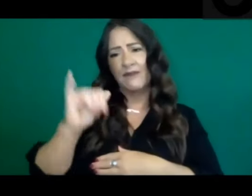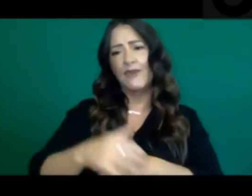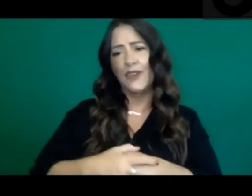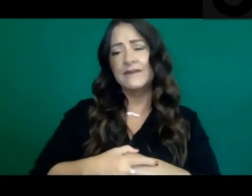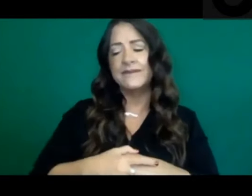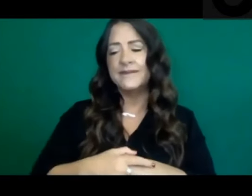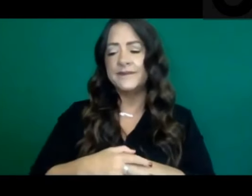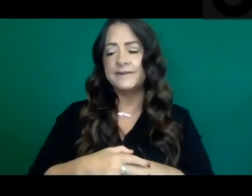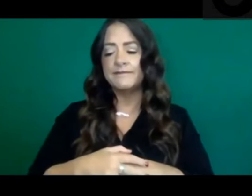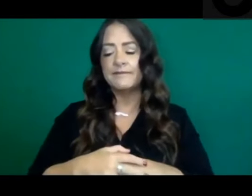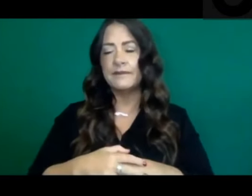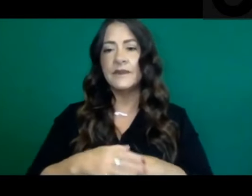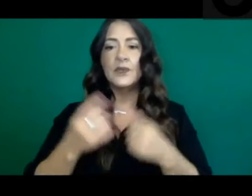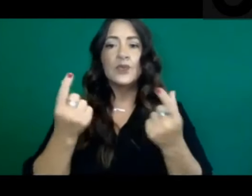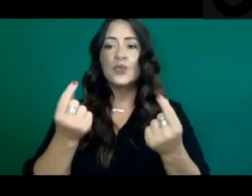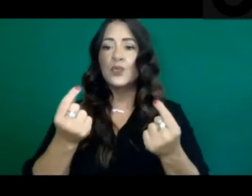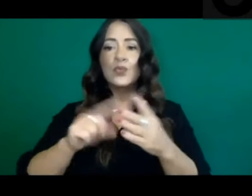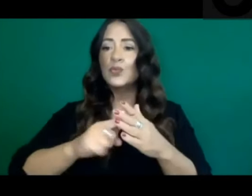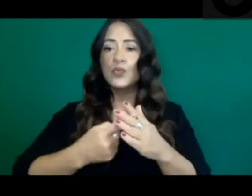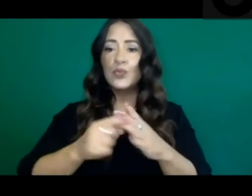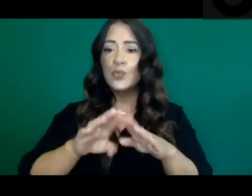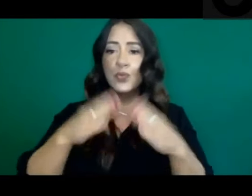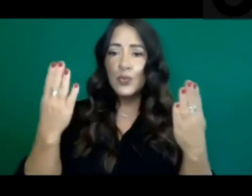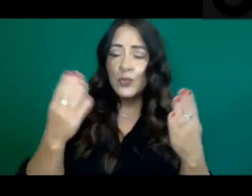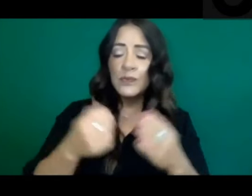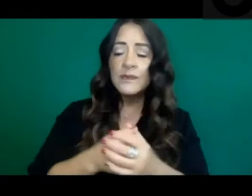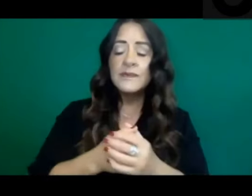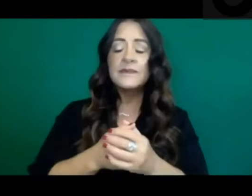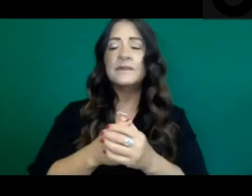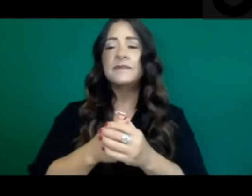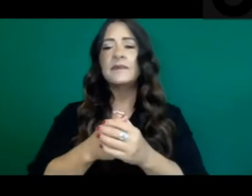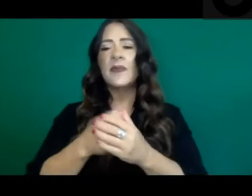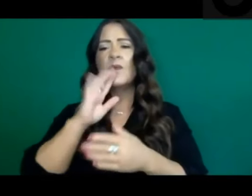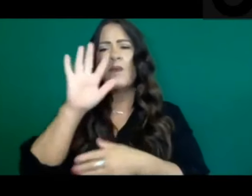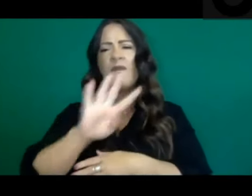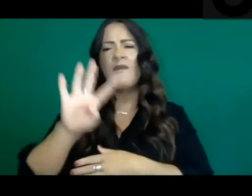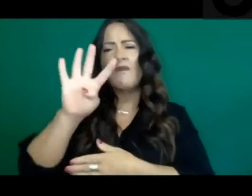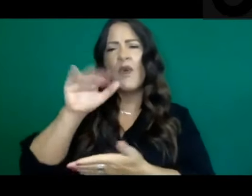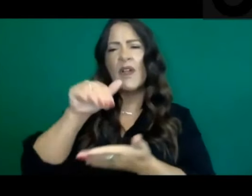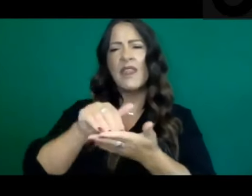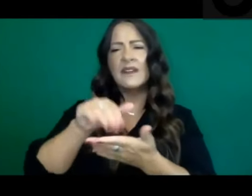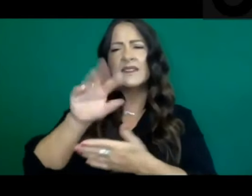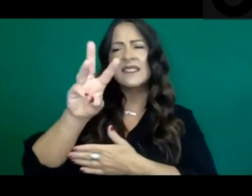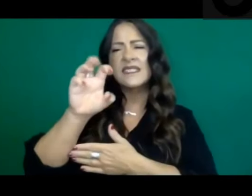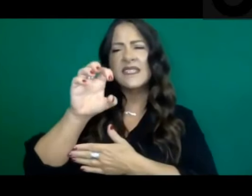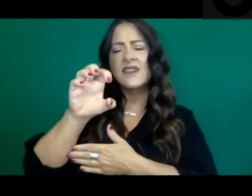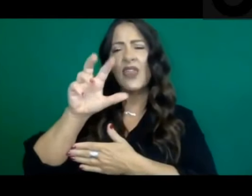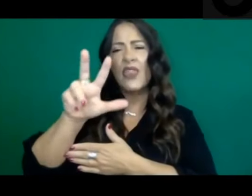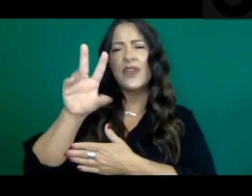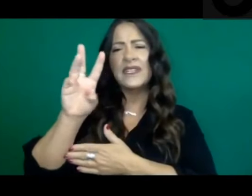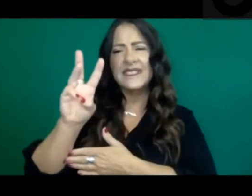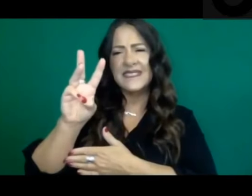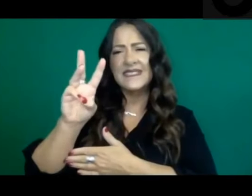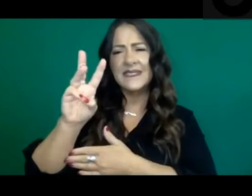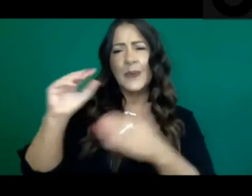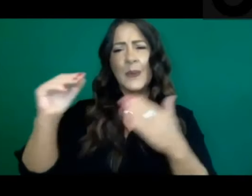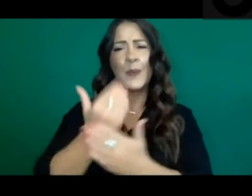So to start just today reporting 4,636 new cases